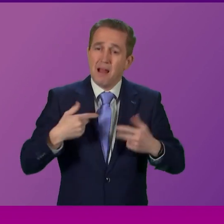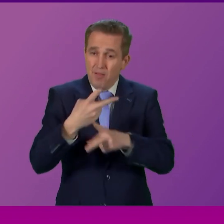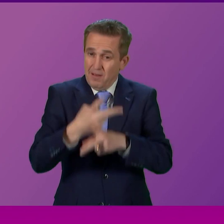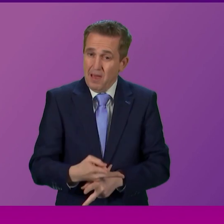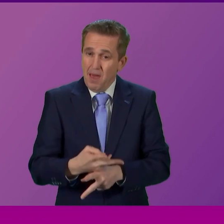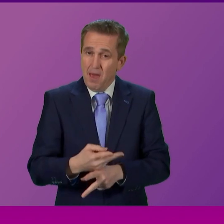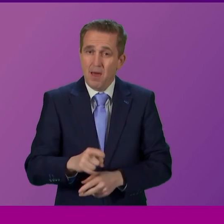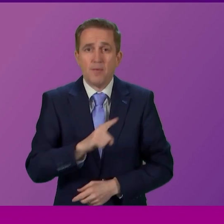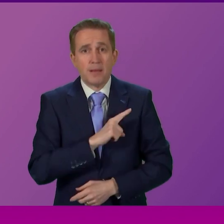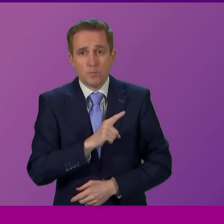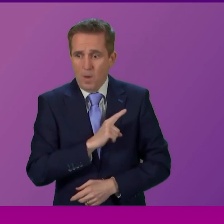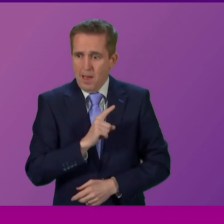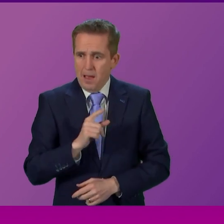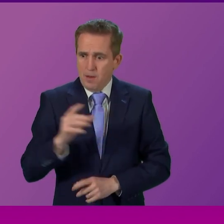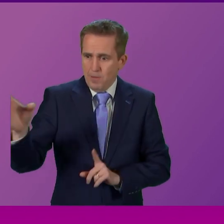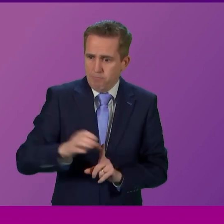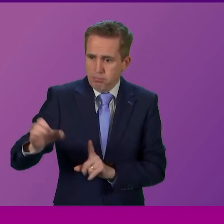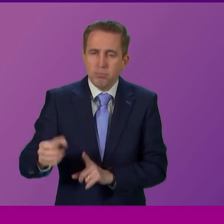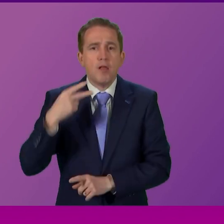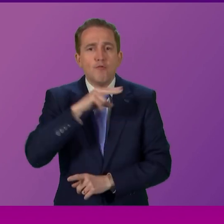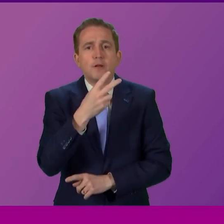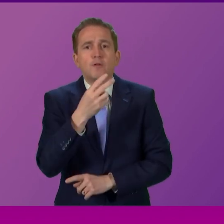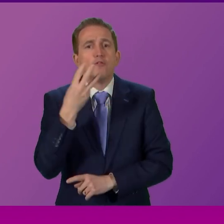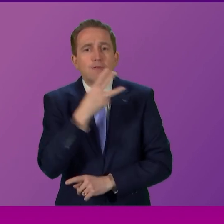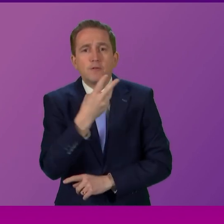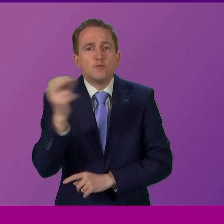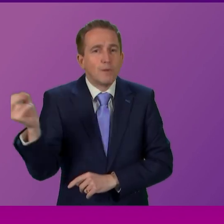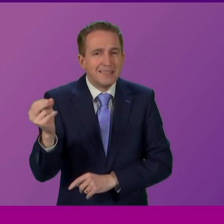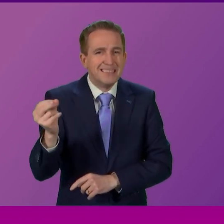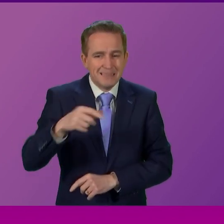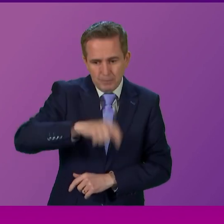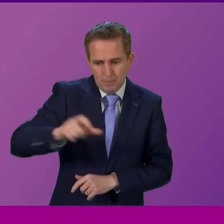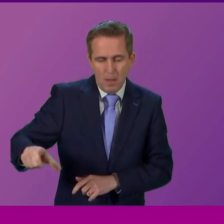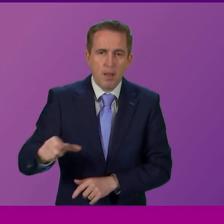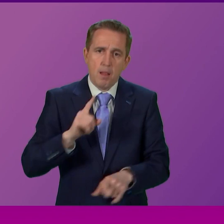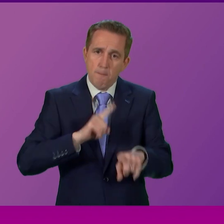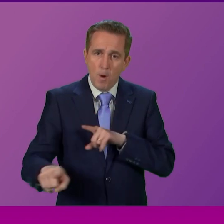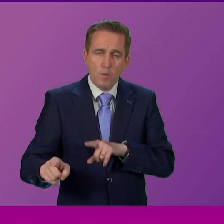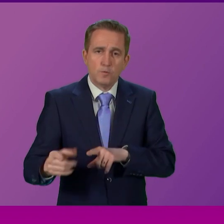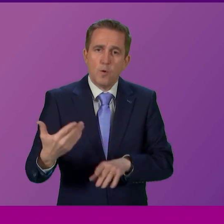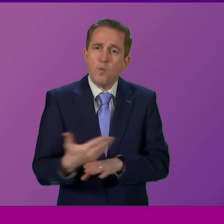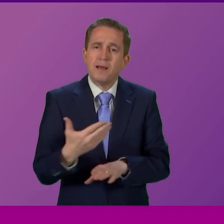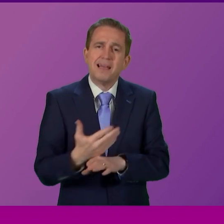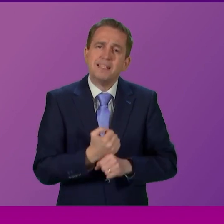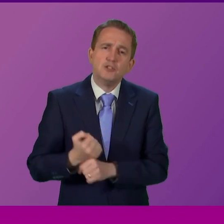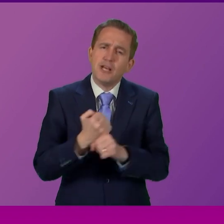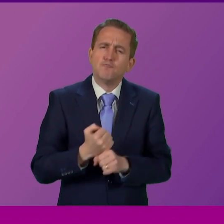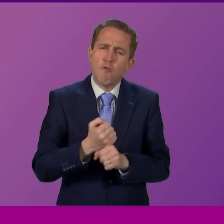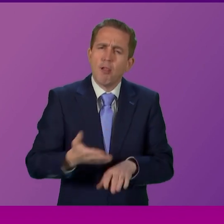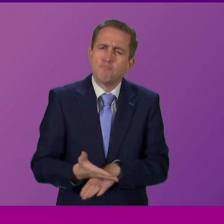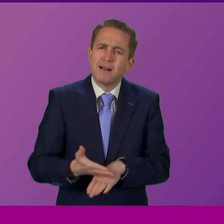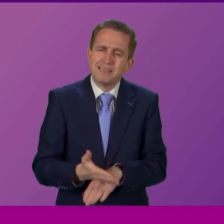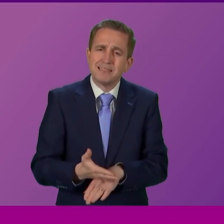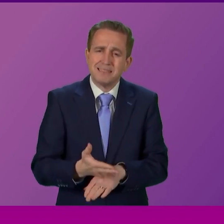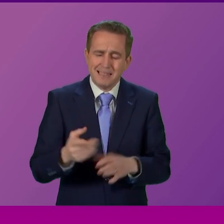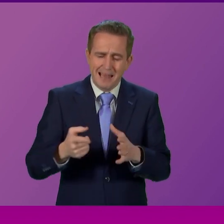,220 members of those multidisciplinary teams many of them working in general practice right up and down the country of course we're investing